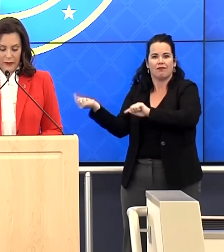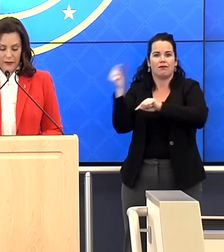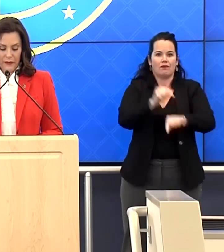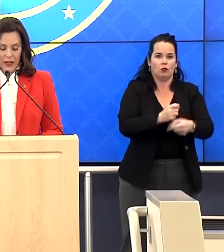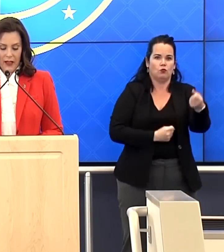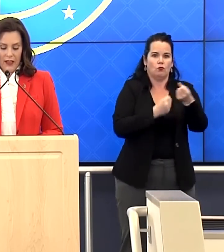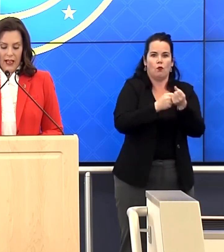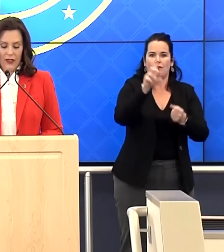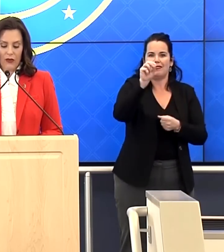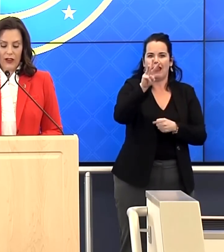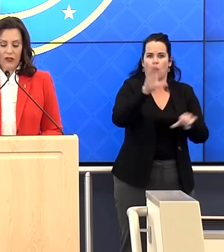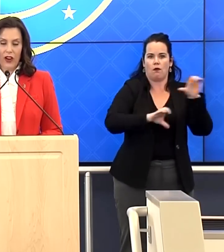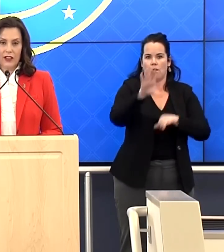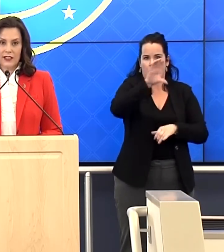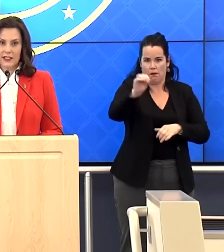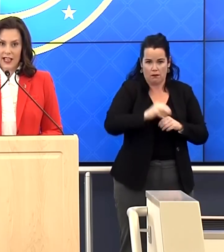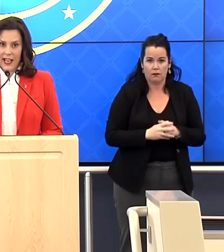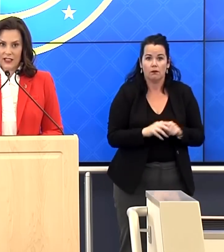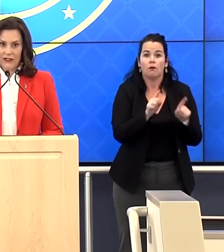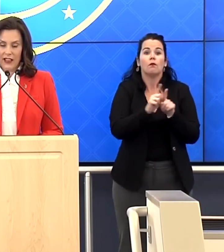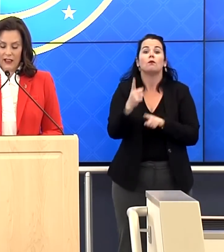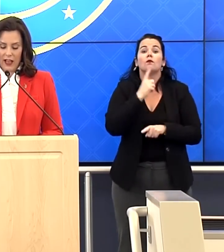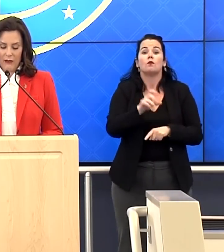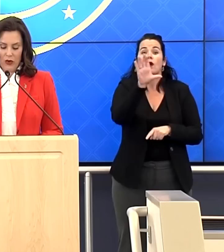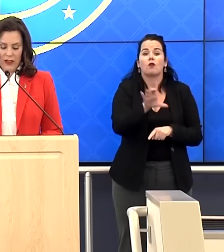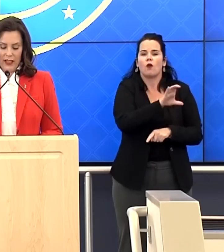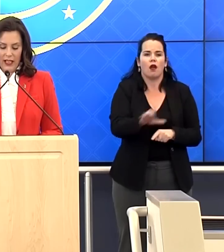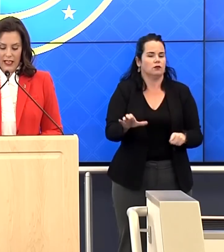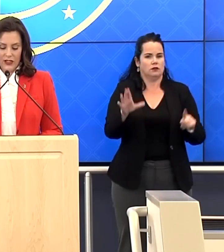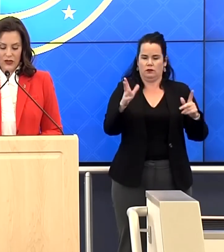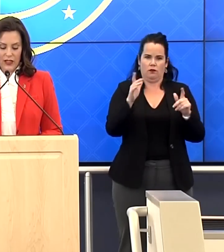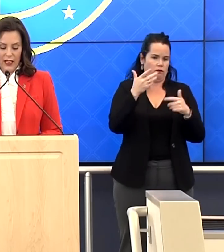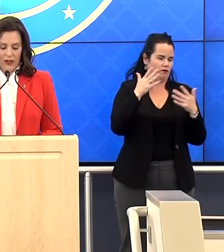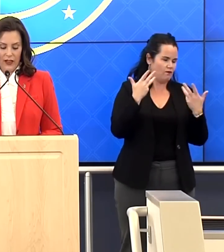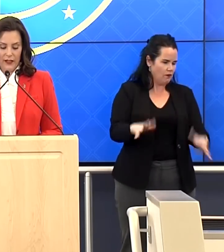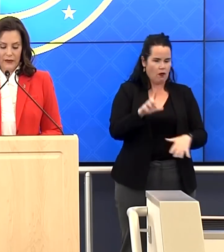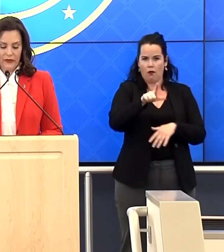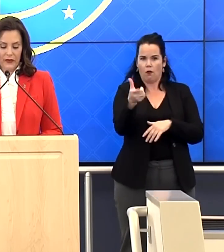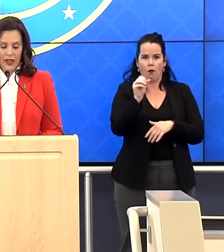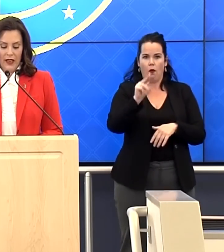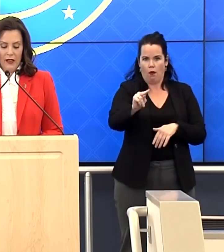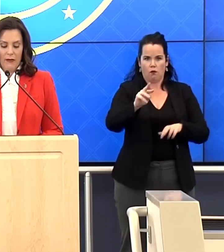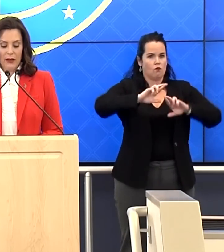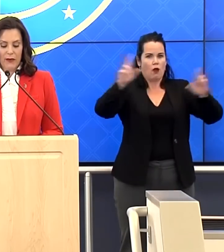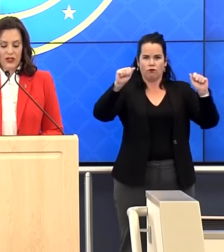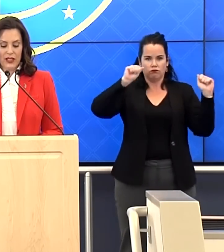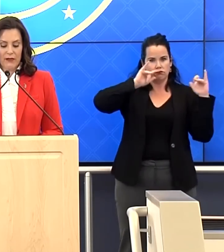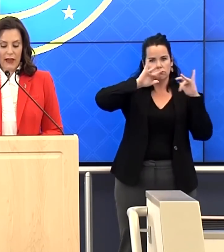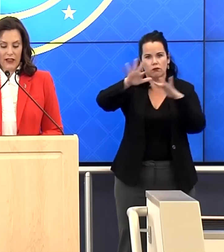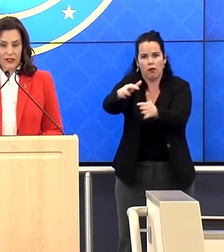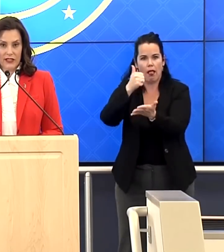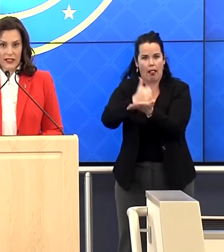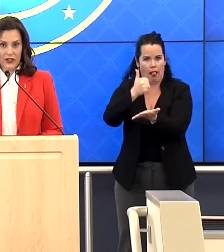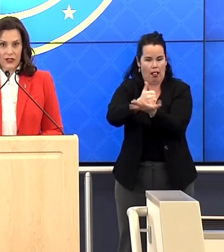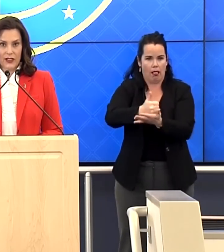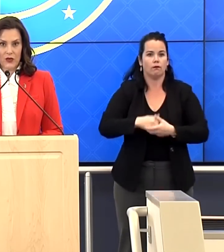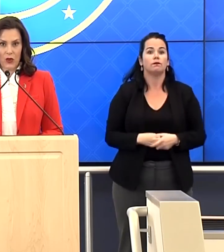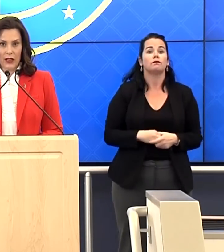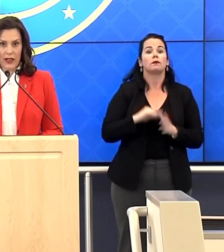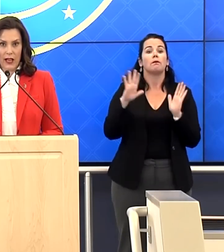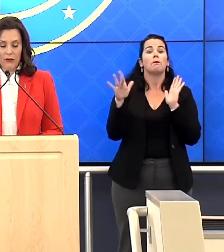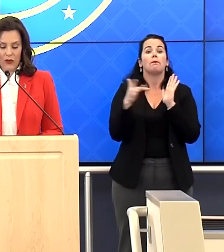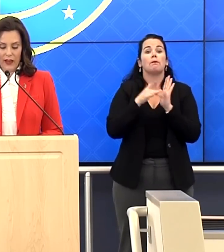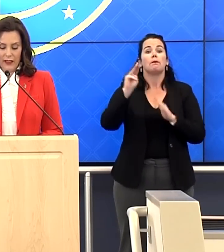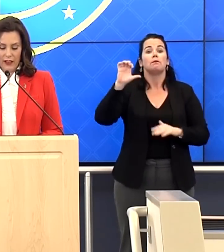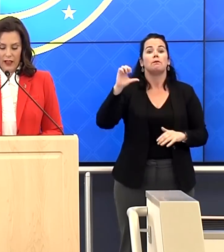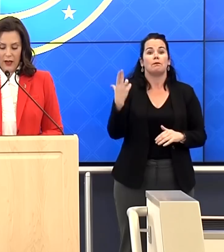Chemical. And the Red Cross is activated and moving into the area. Mid-Michigan Medical Center is